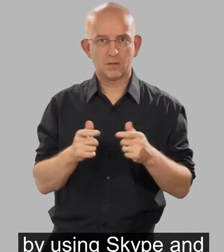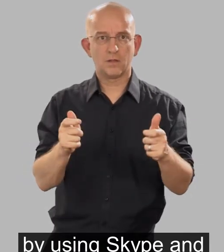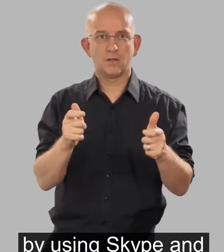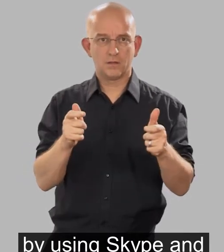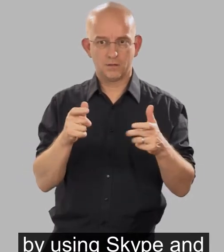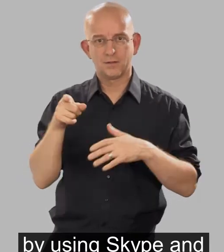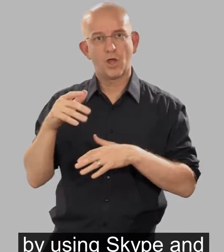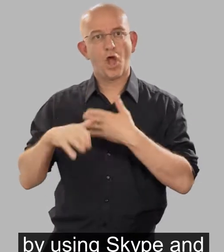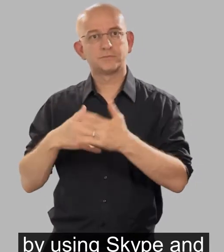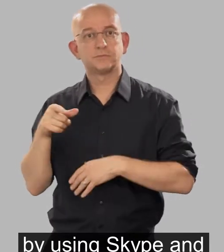devices in the hospital.